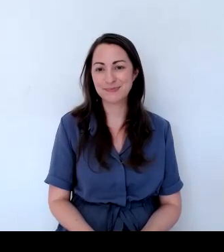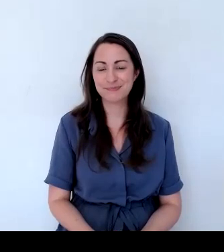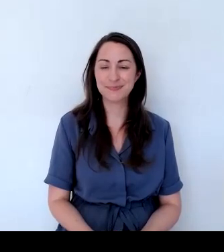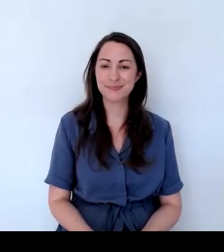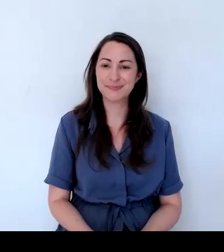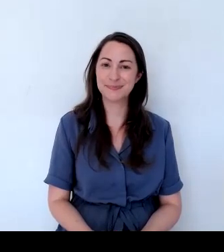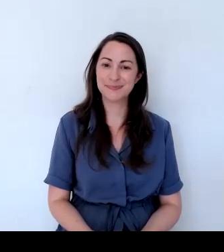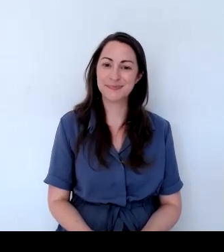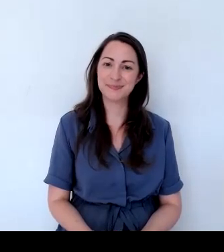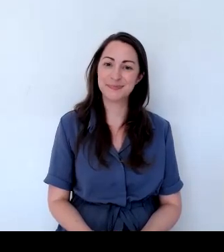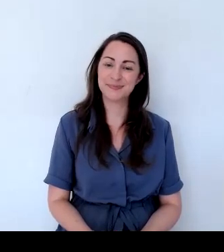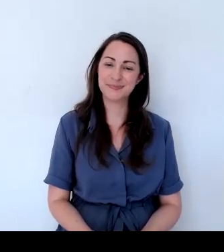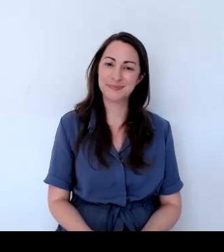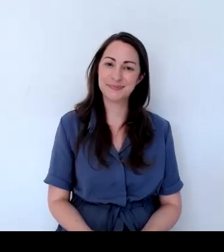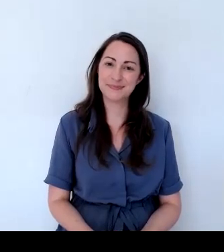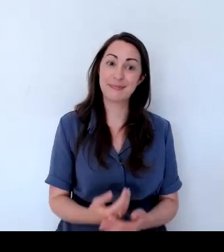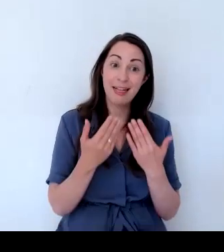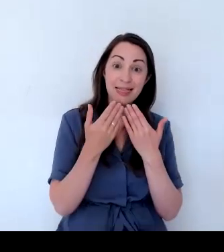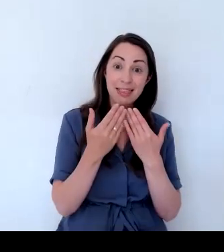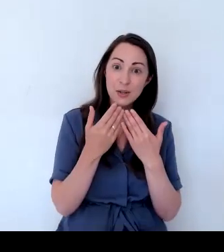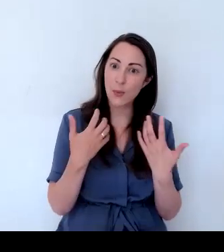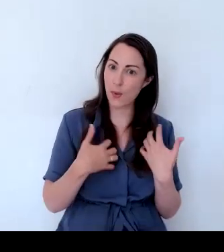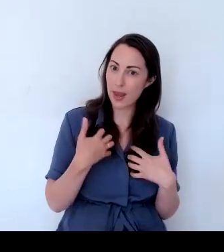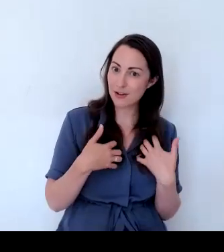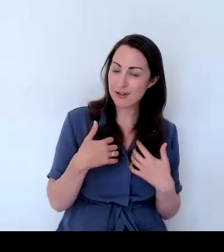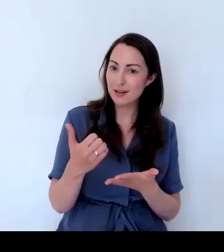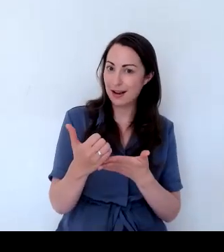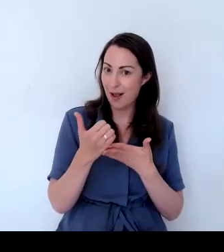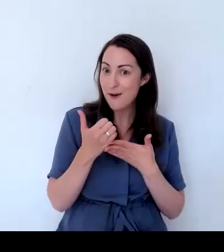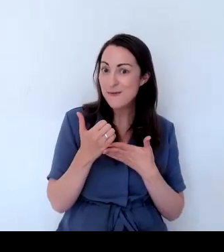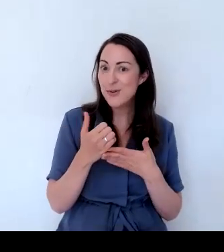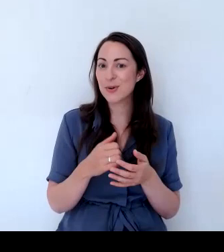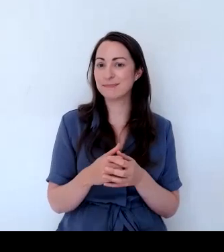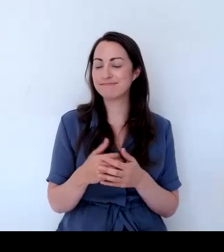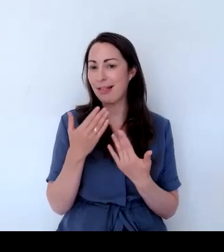Sue says, thank you. Really interesting and helpful. Thank you from Verity.